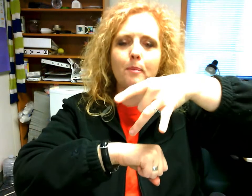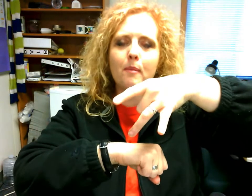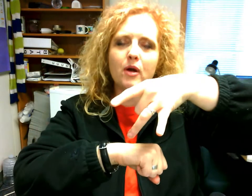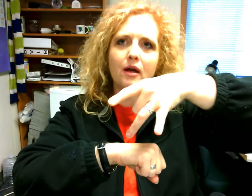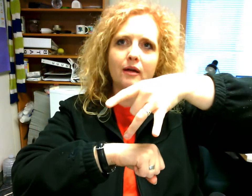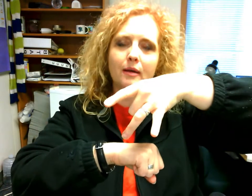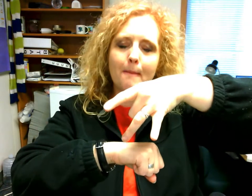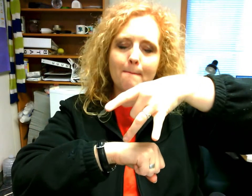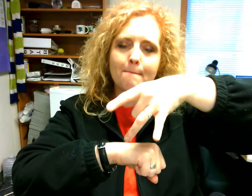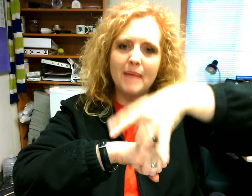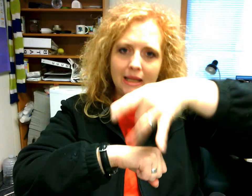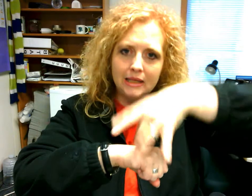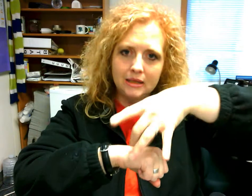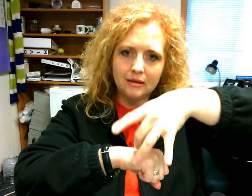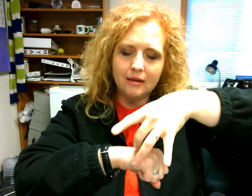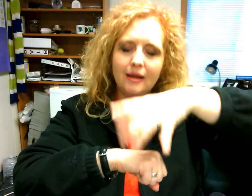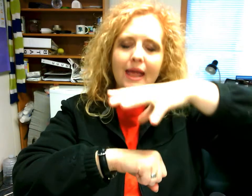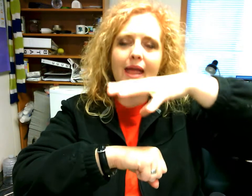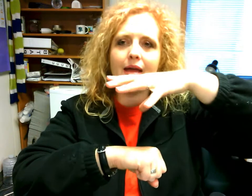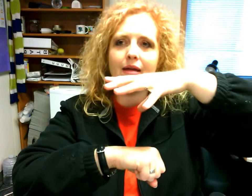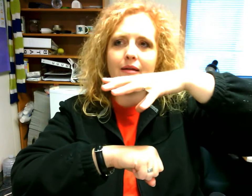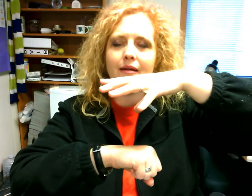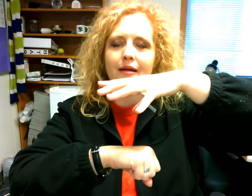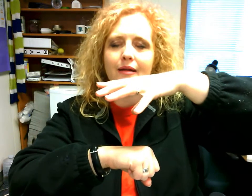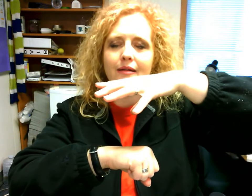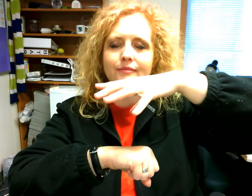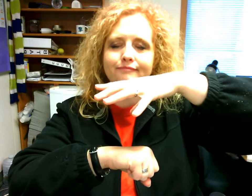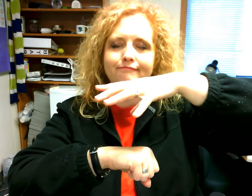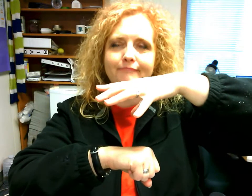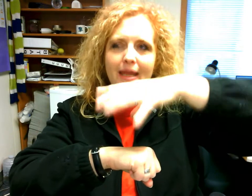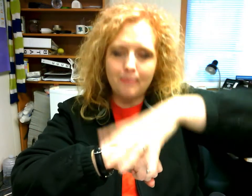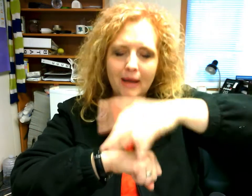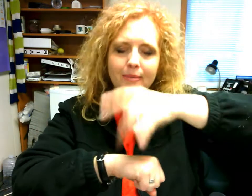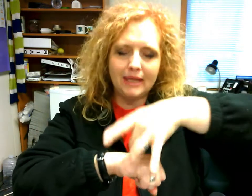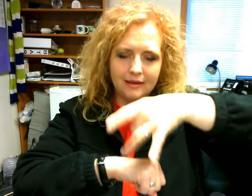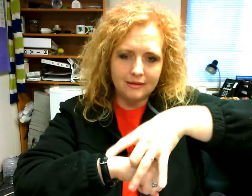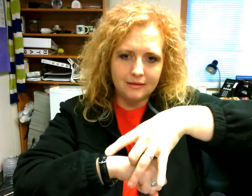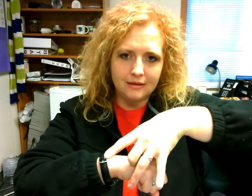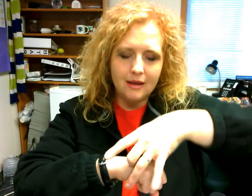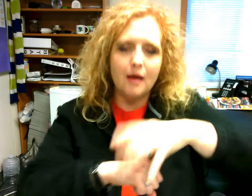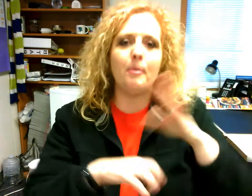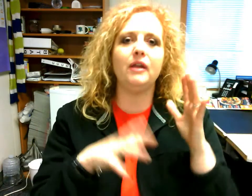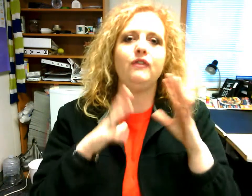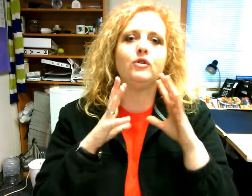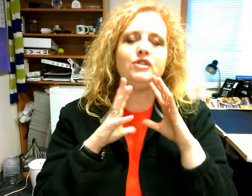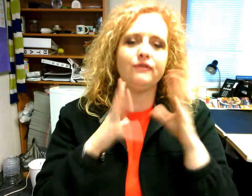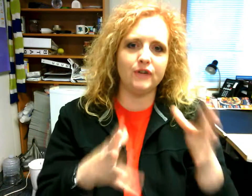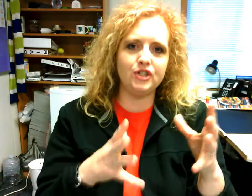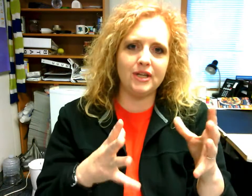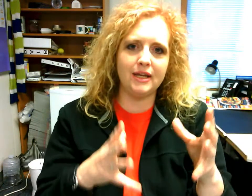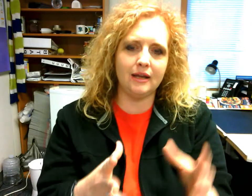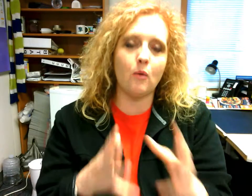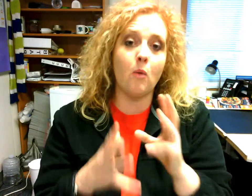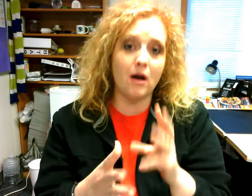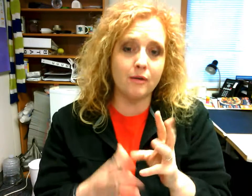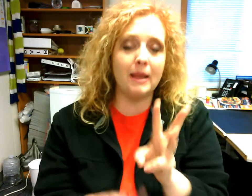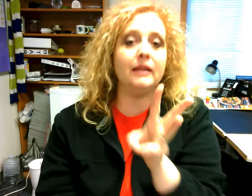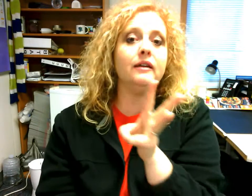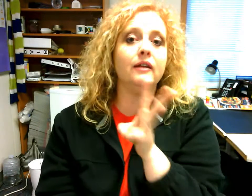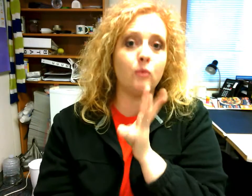uh melon and uh and pumpkin but if you're differentiating watermelon it's